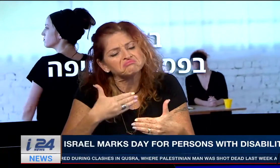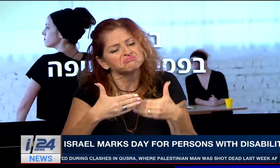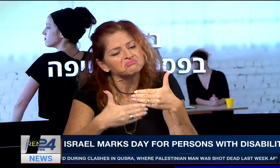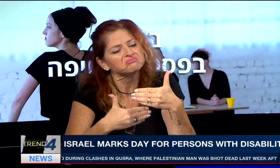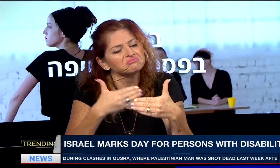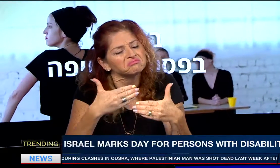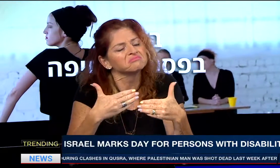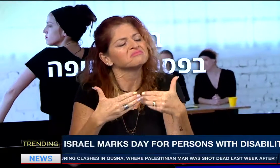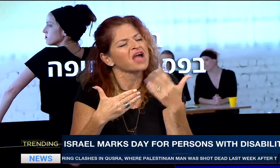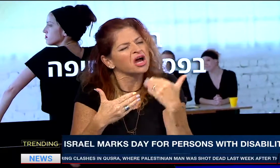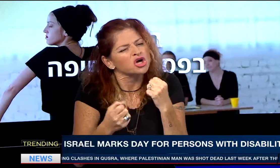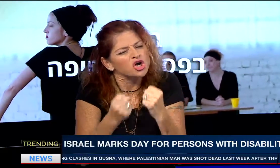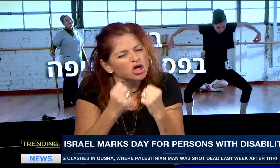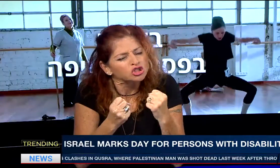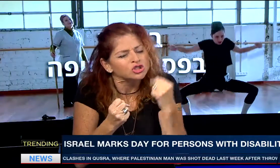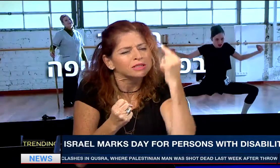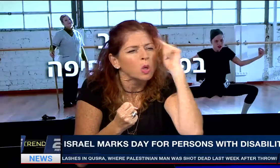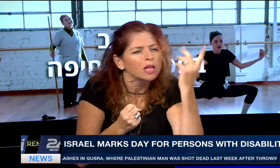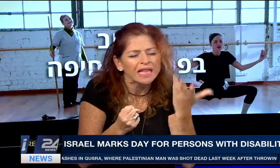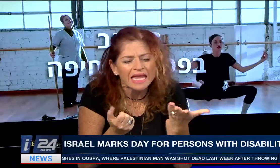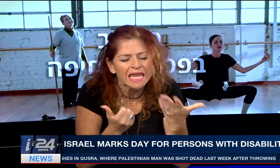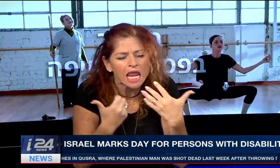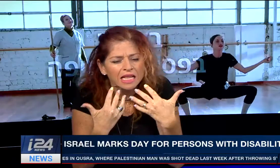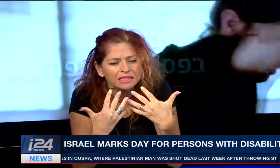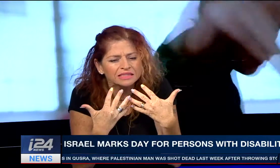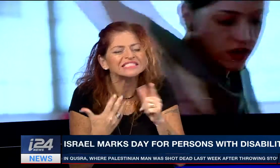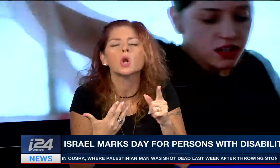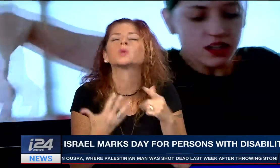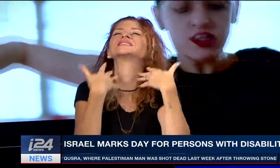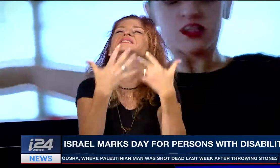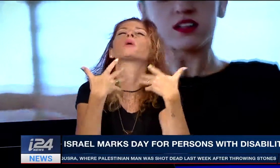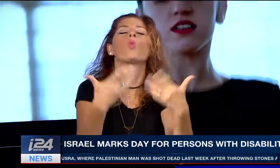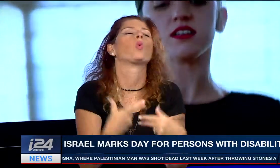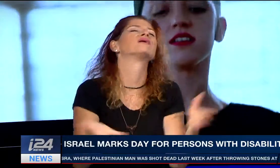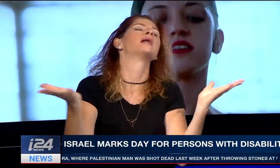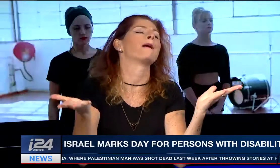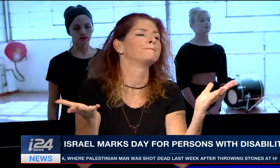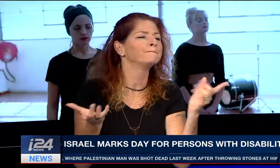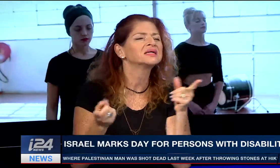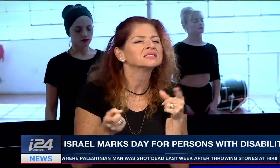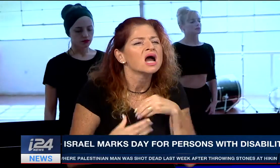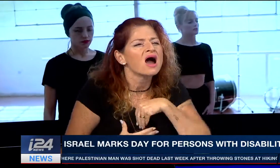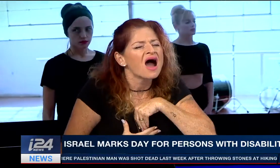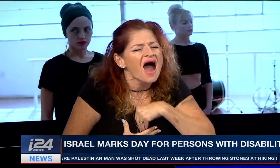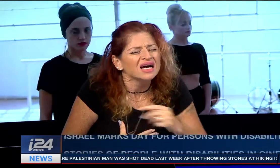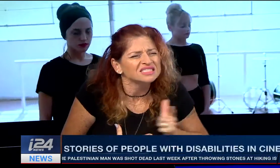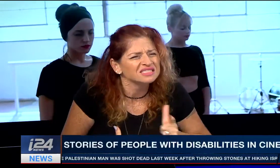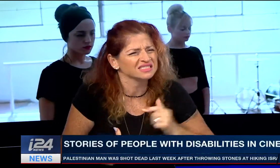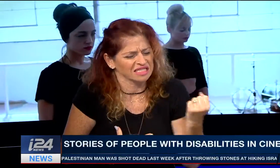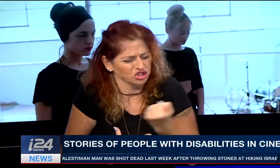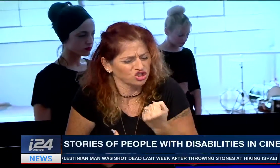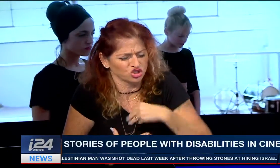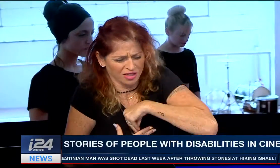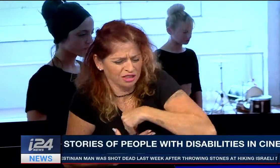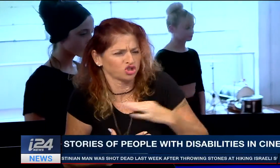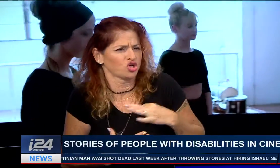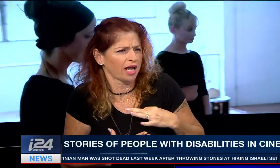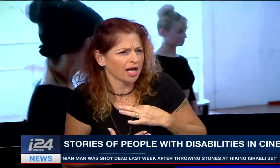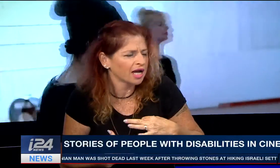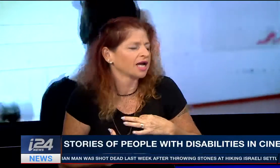view, how tell it from my point of life. It was, there were difficulties. I didn't know how to tell everything. It's not just to say it. It was really something deep inside